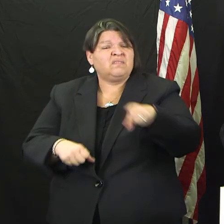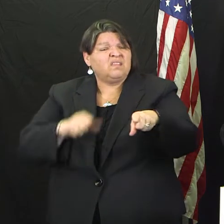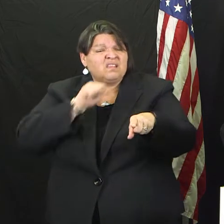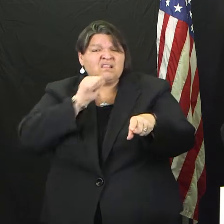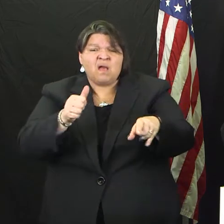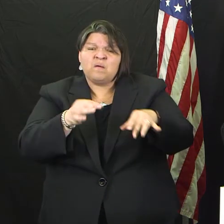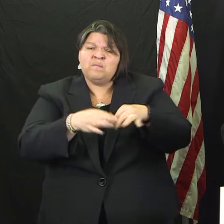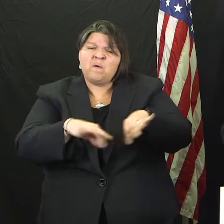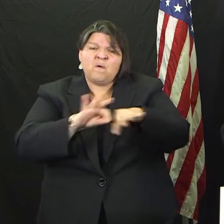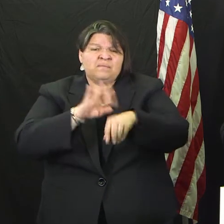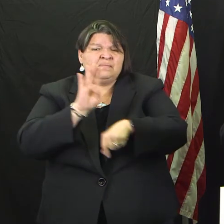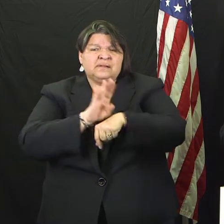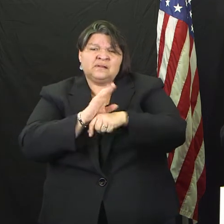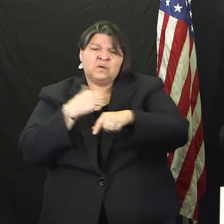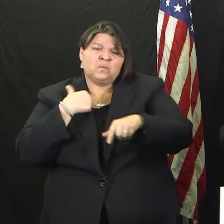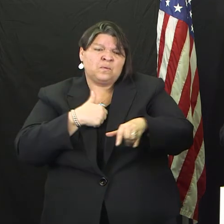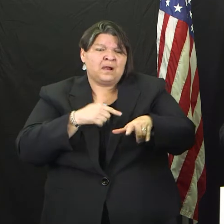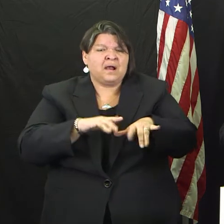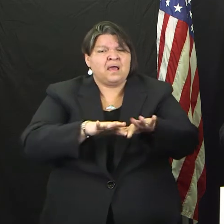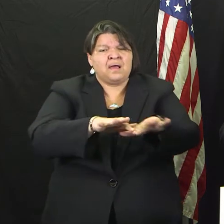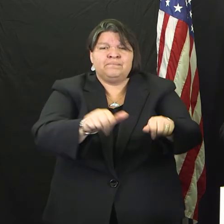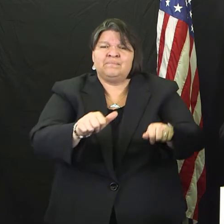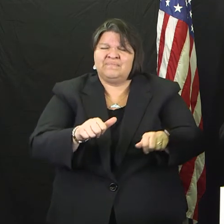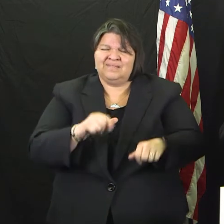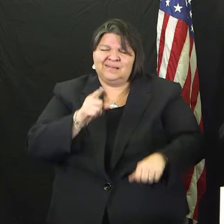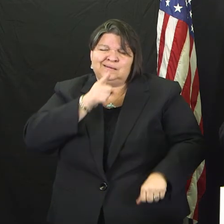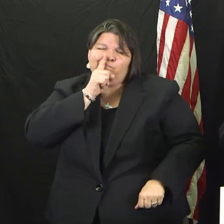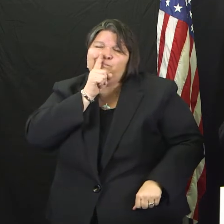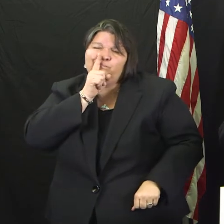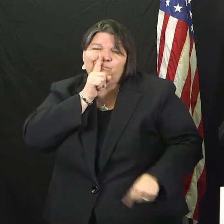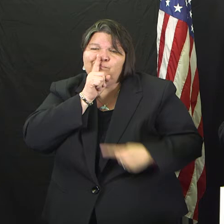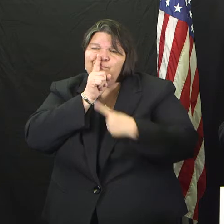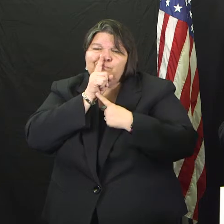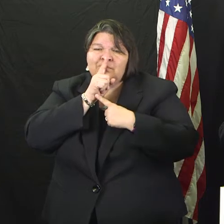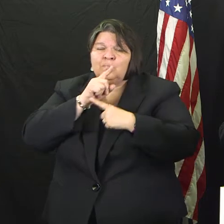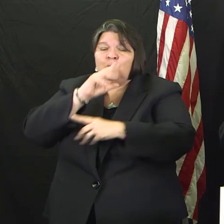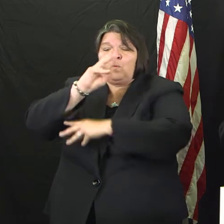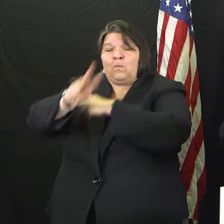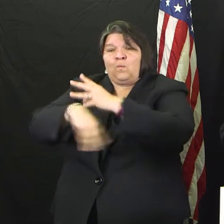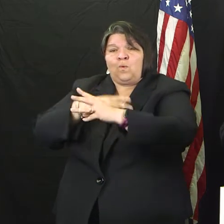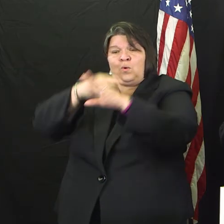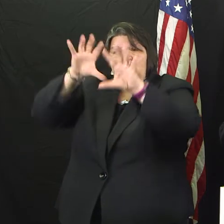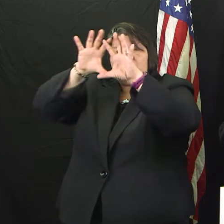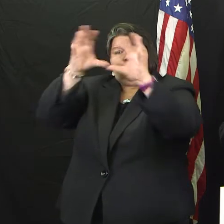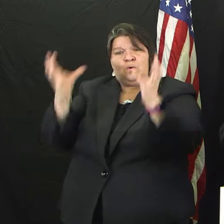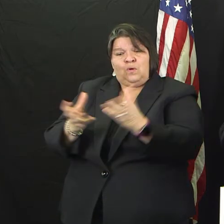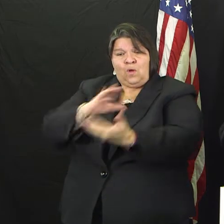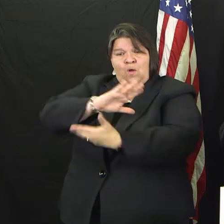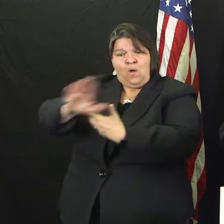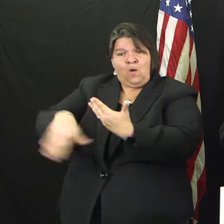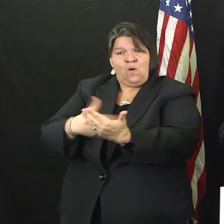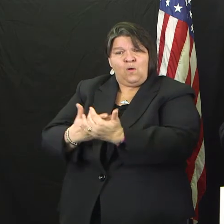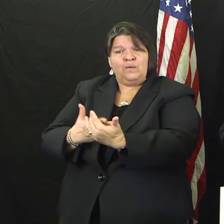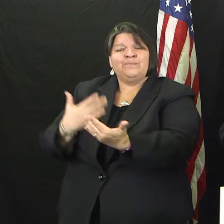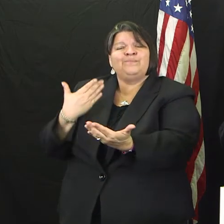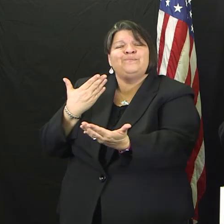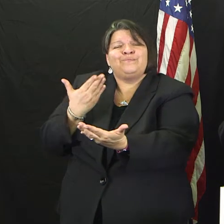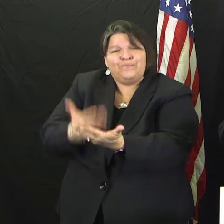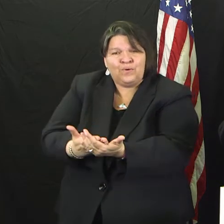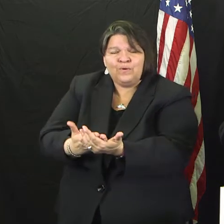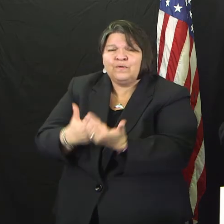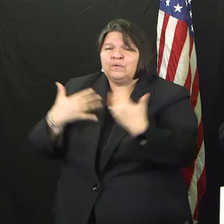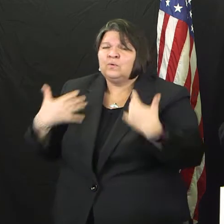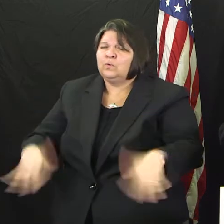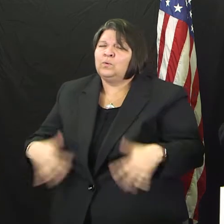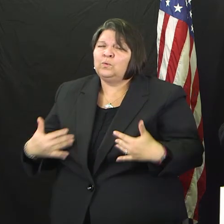across the entire world, very good, very honest, hardworking